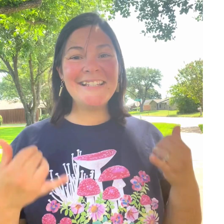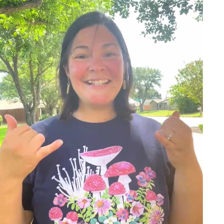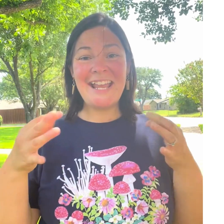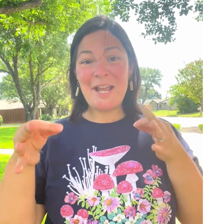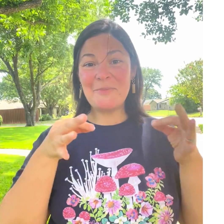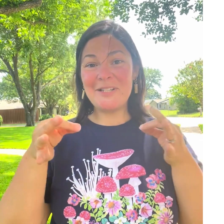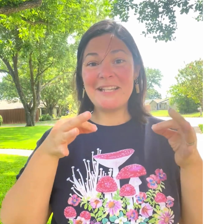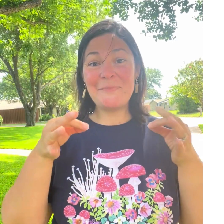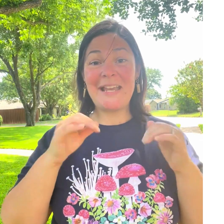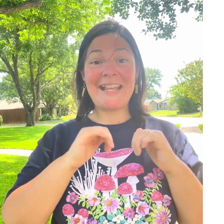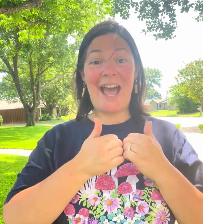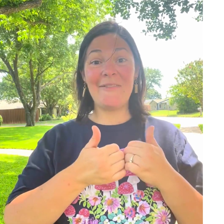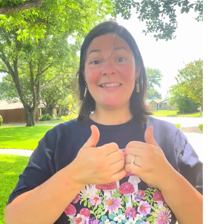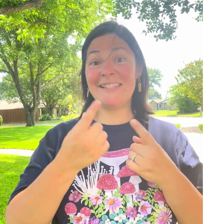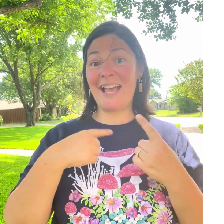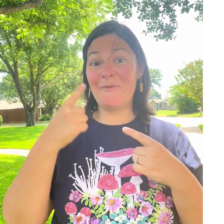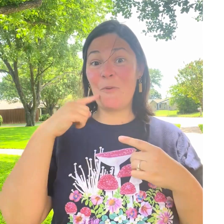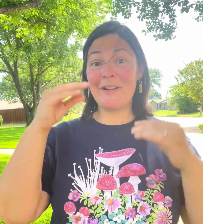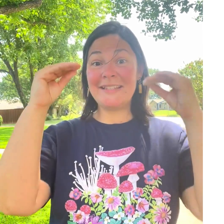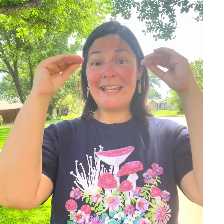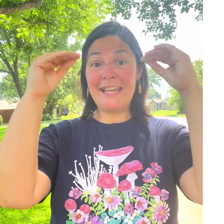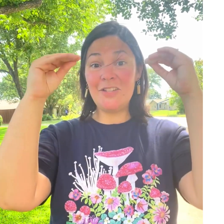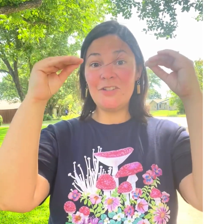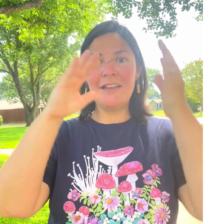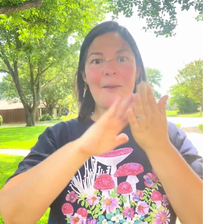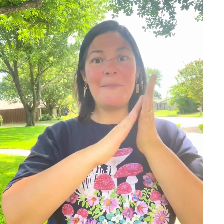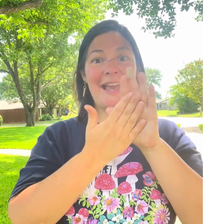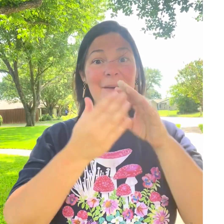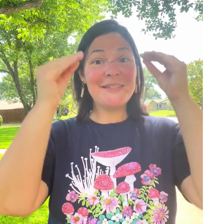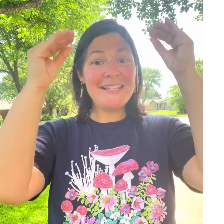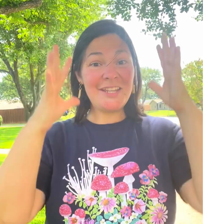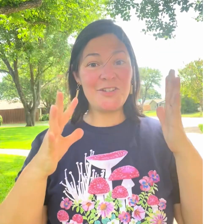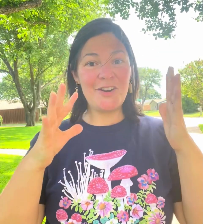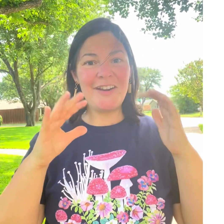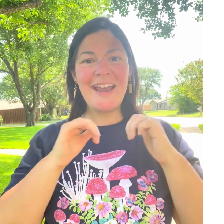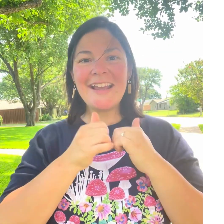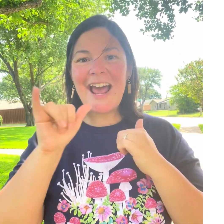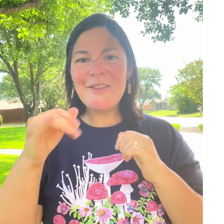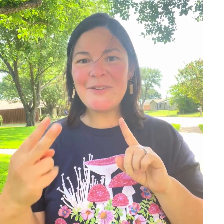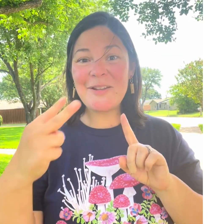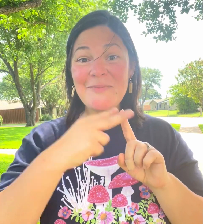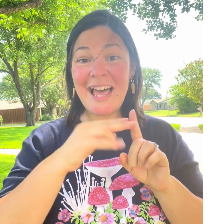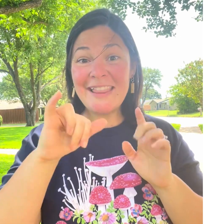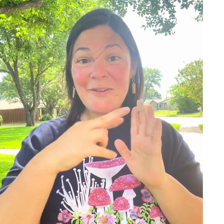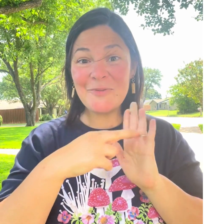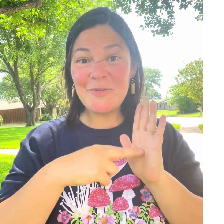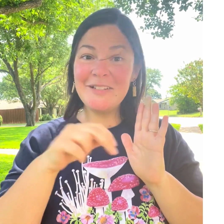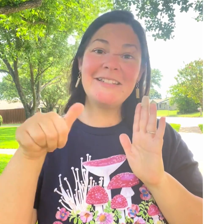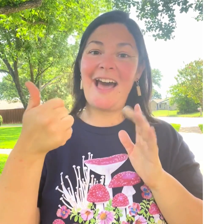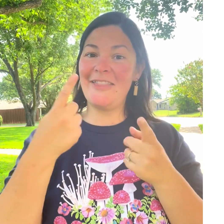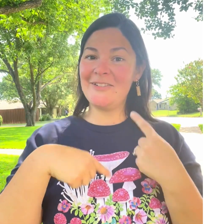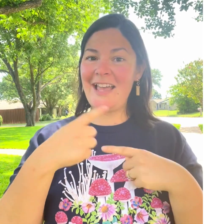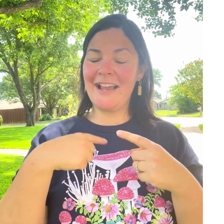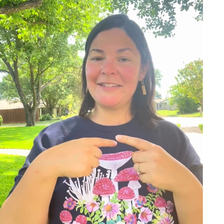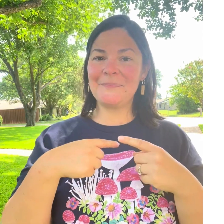Today, I'm going to explain how the sign for teach becomes teacher and how you can apply that rule to other signs.